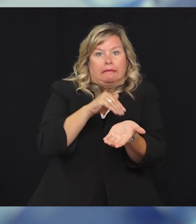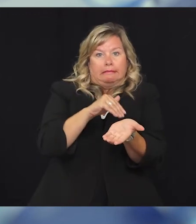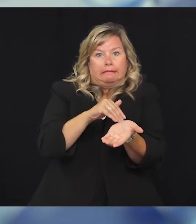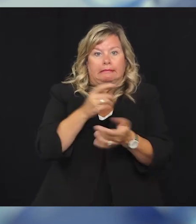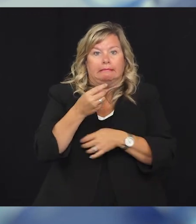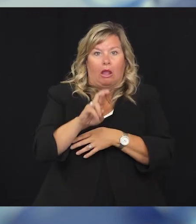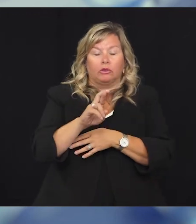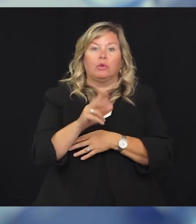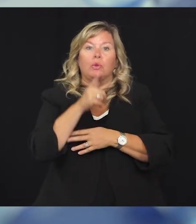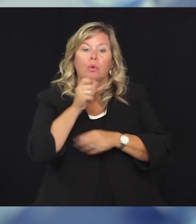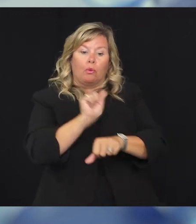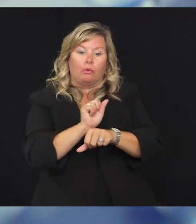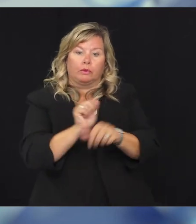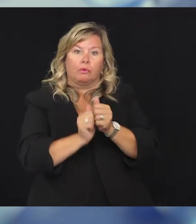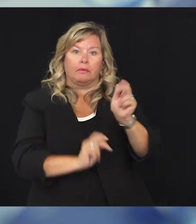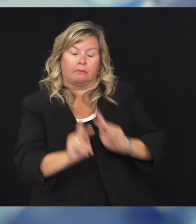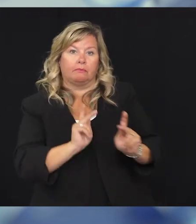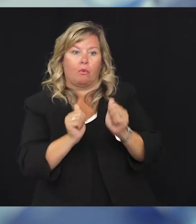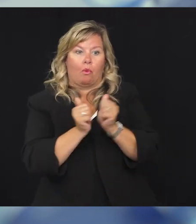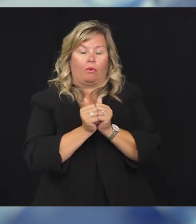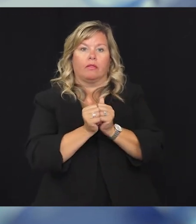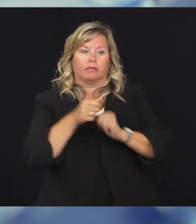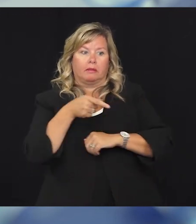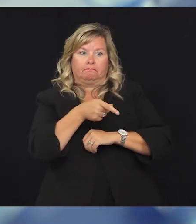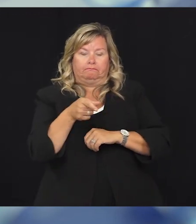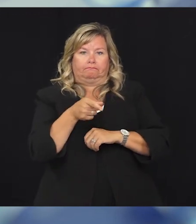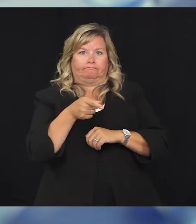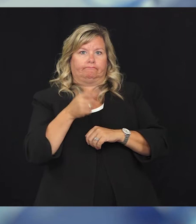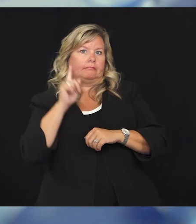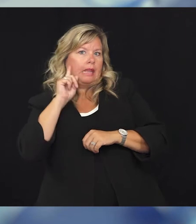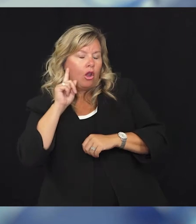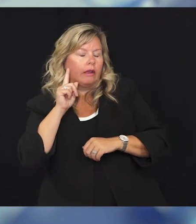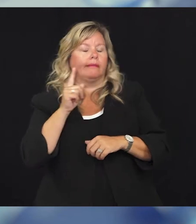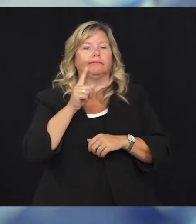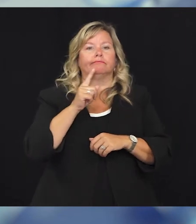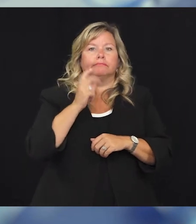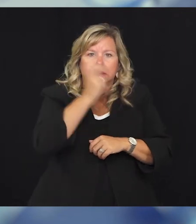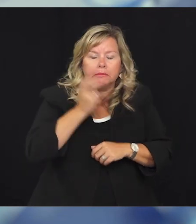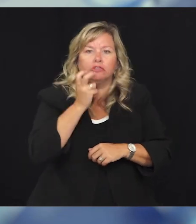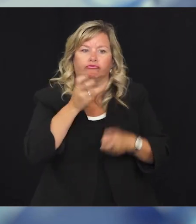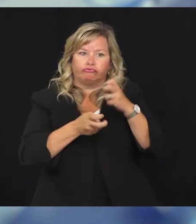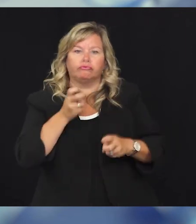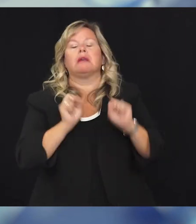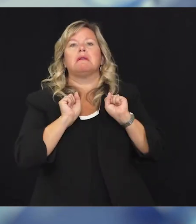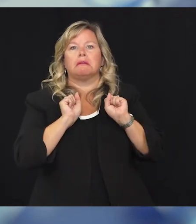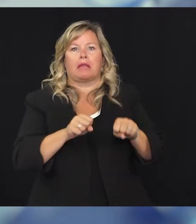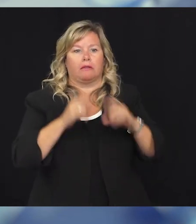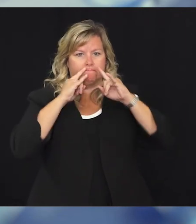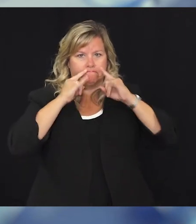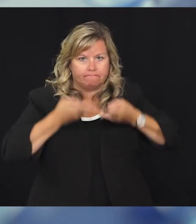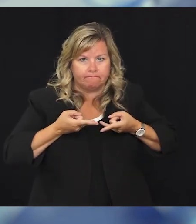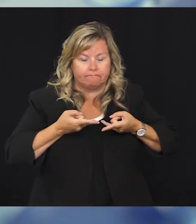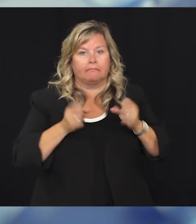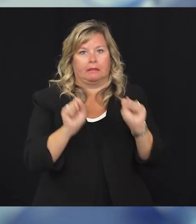licensed to practice medicine in the state of Michigan. These orders will remain in effect until 60 days past the date COVID